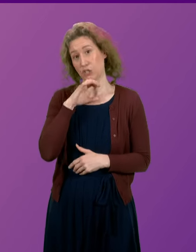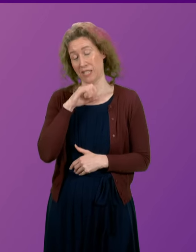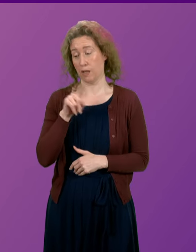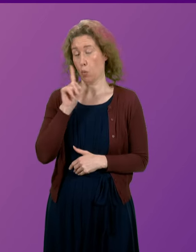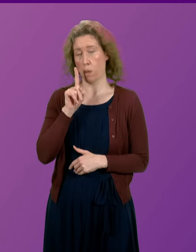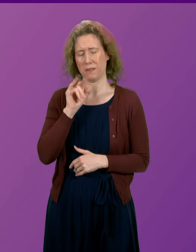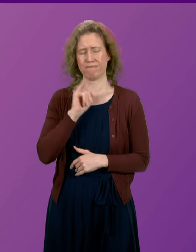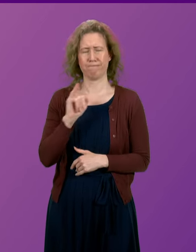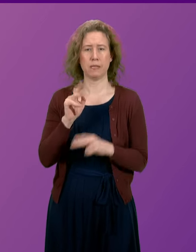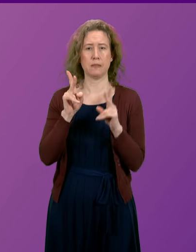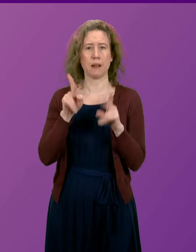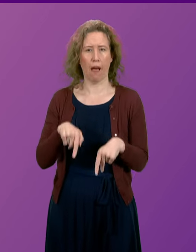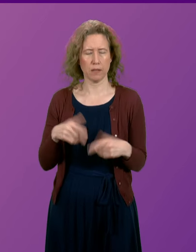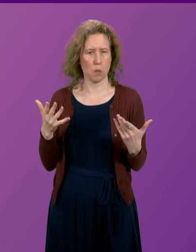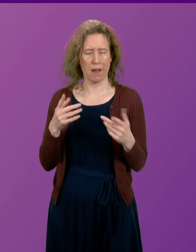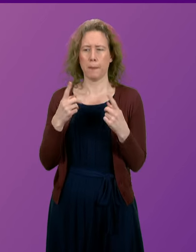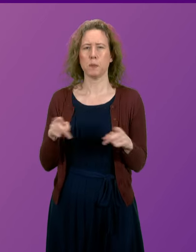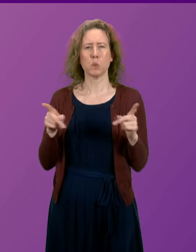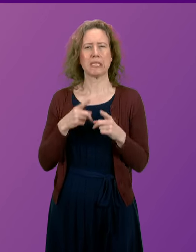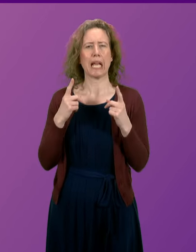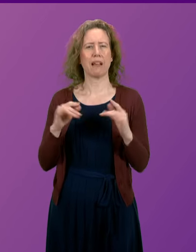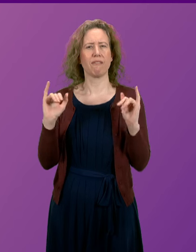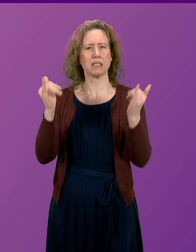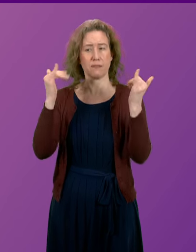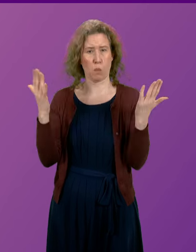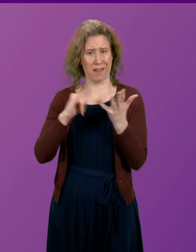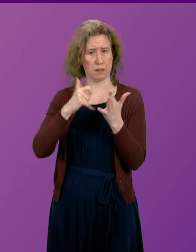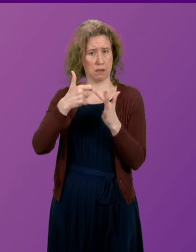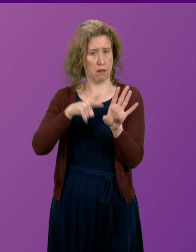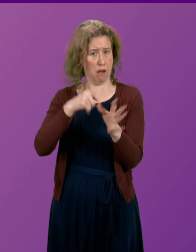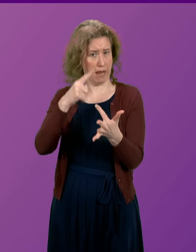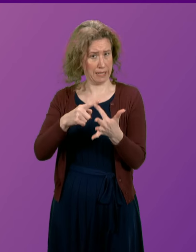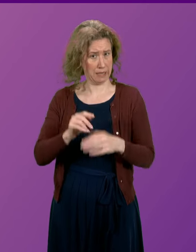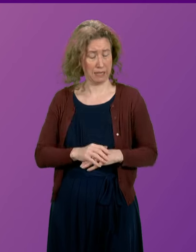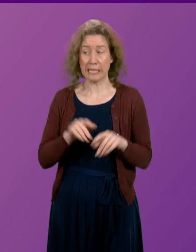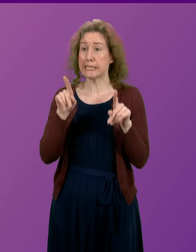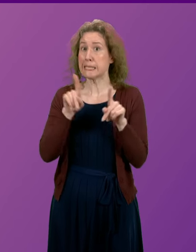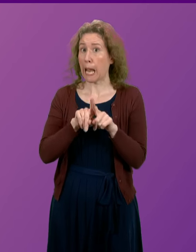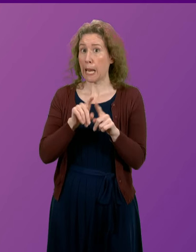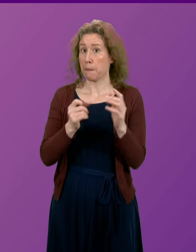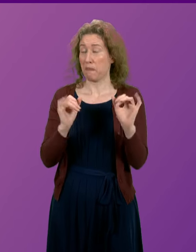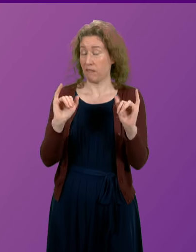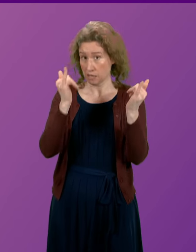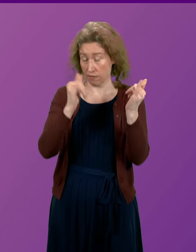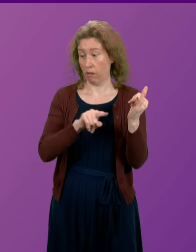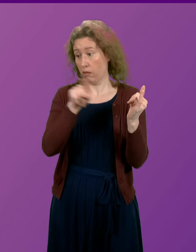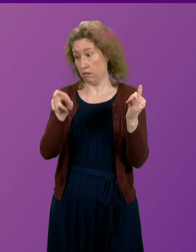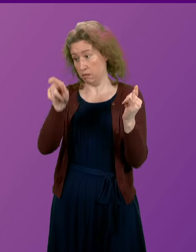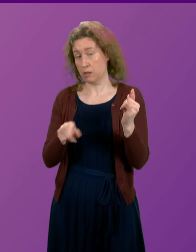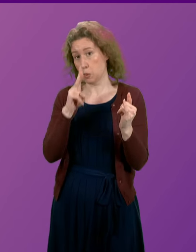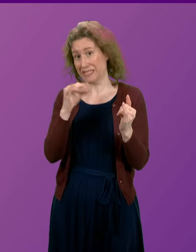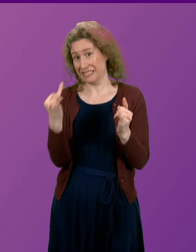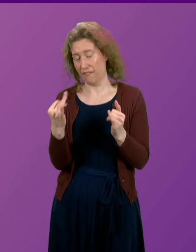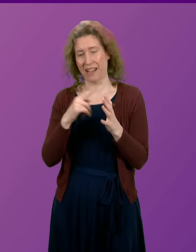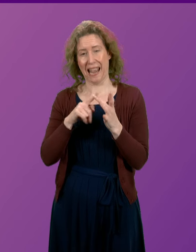tragically died at a music festival on Sky. At the same festival, 27-year-old Ailey Beaton